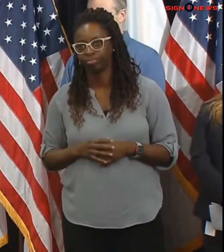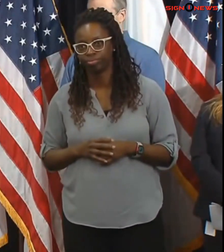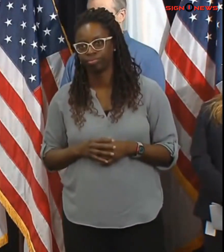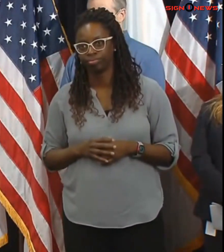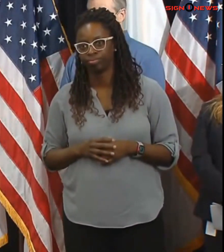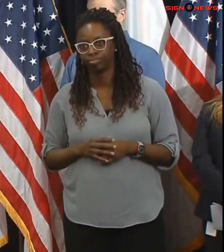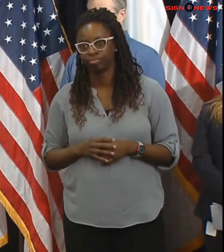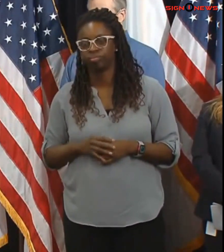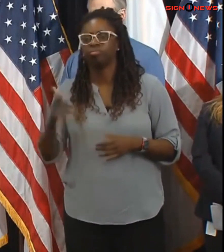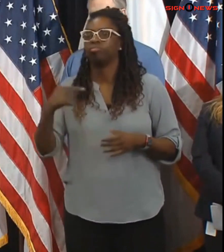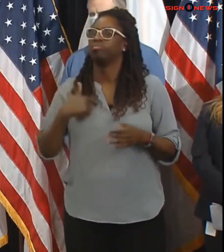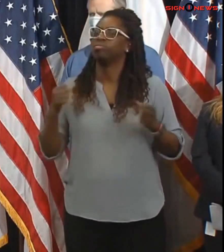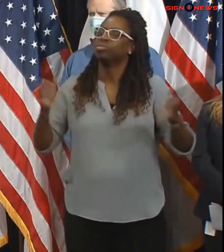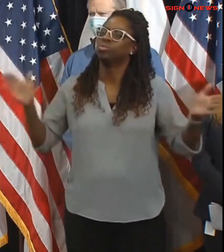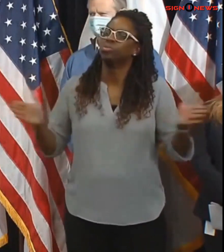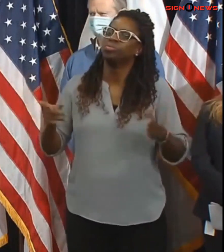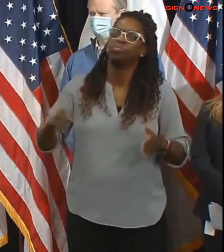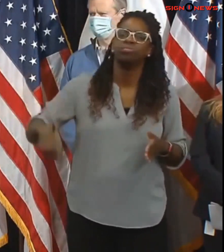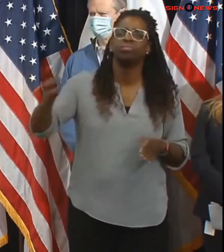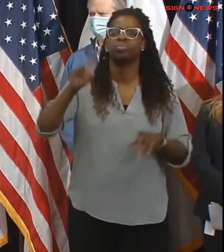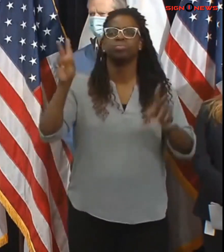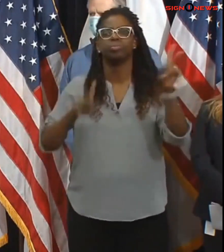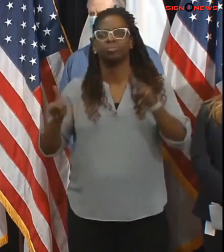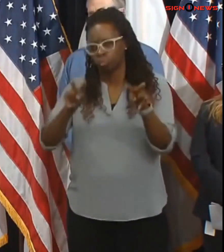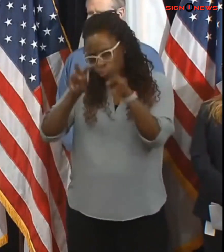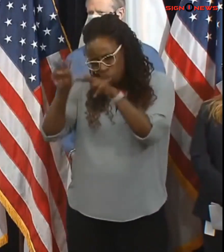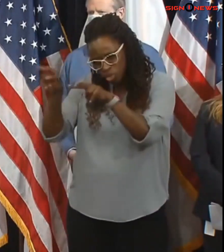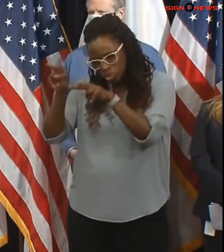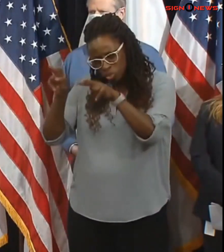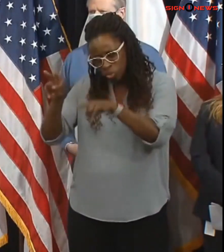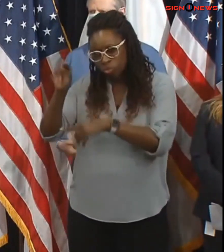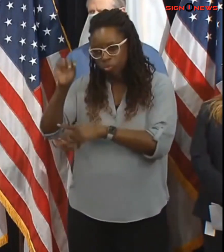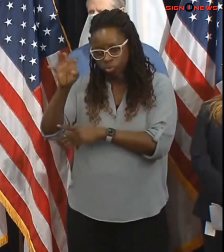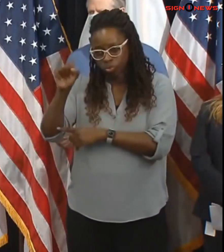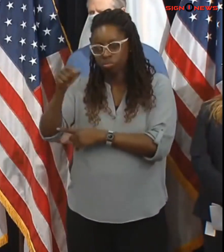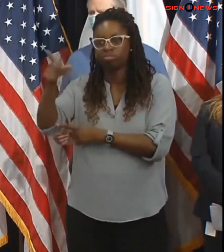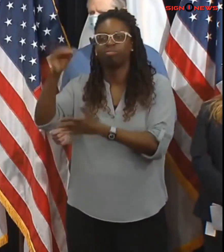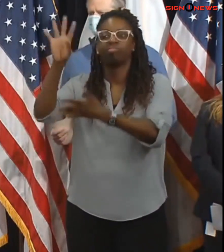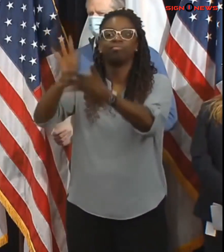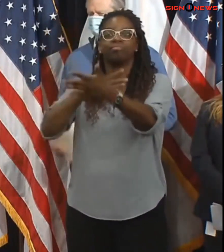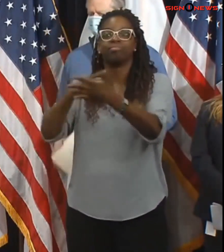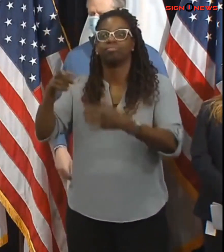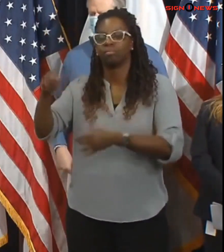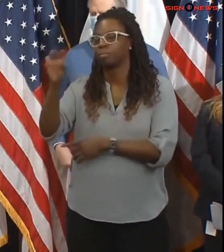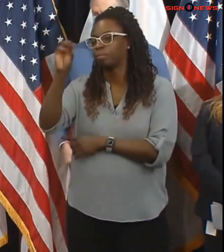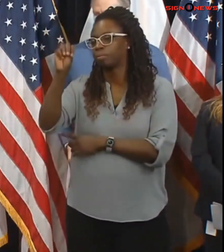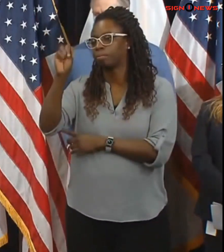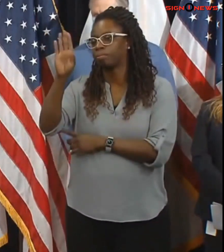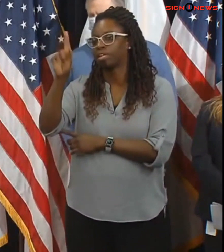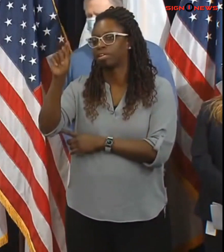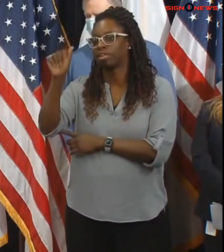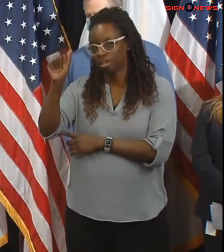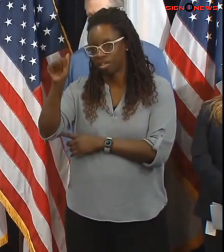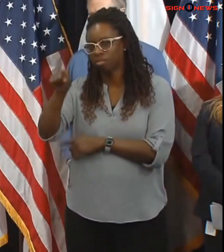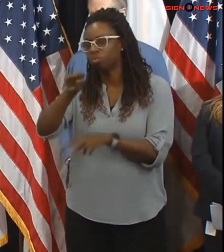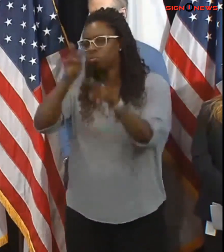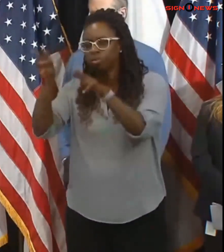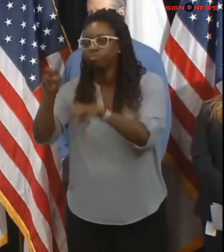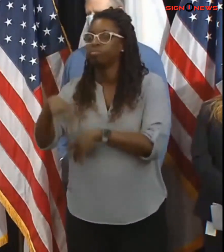to monitor mbta.com as well as our various social media feeds for specific information on schedule changes